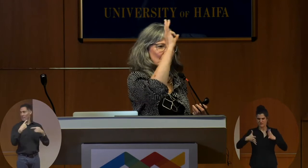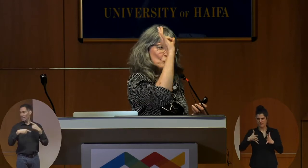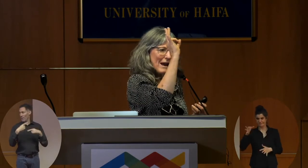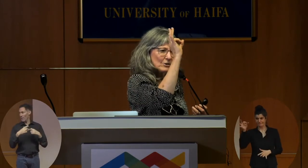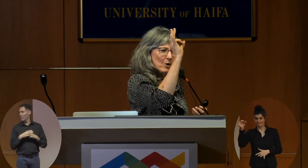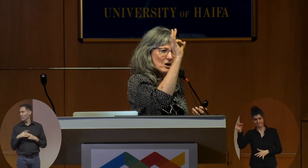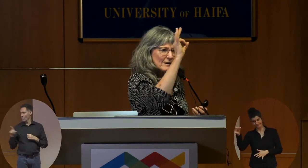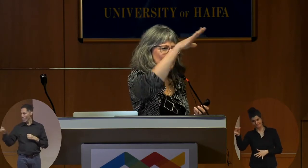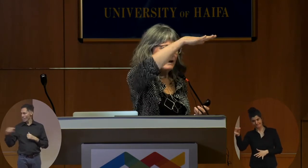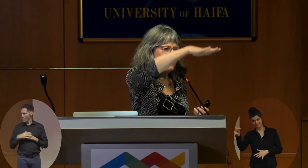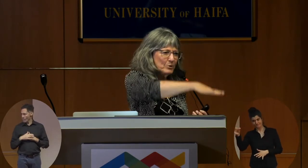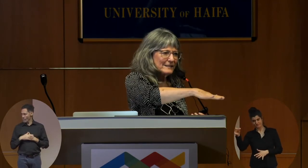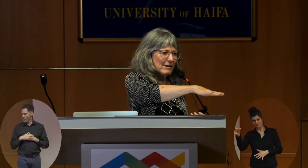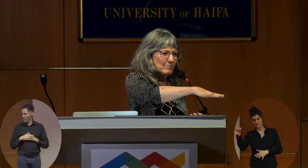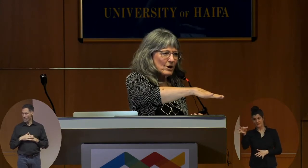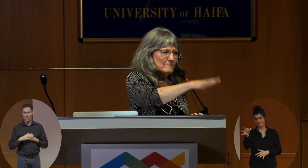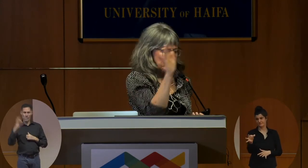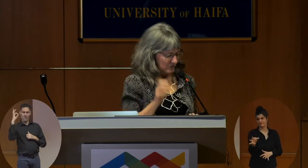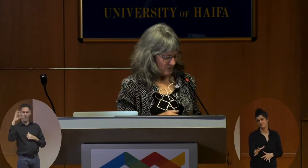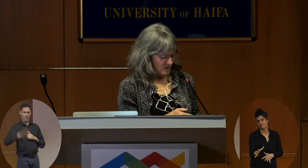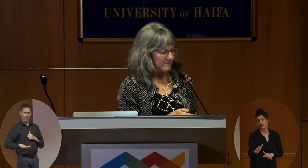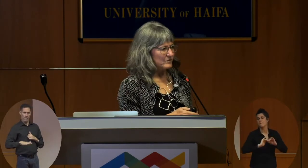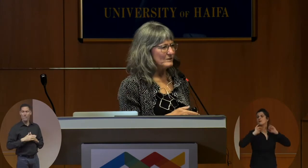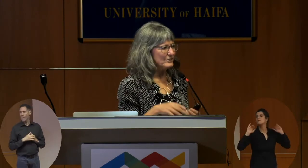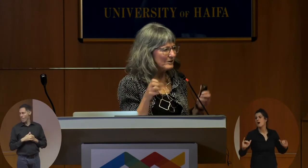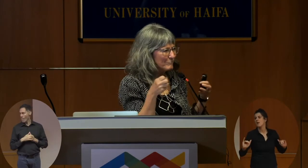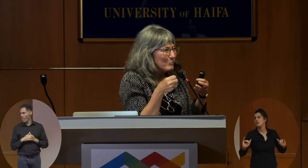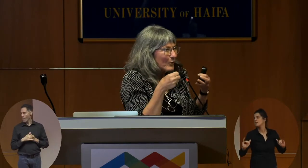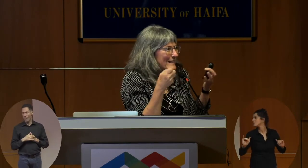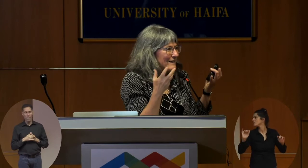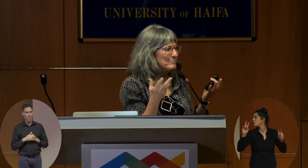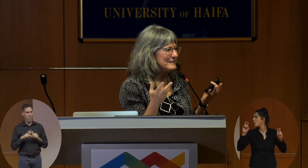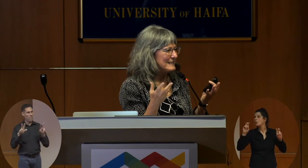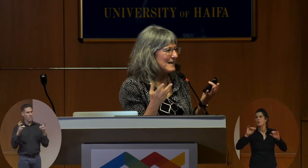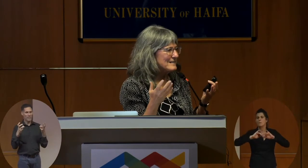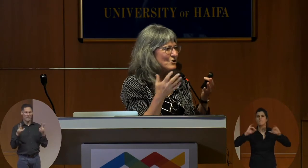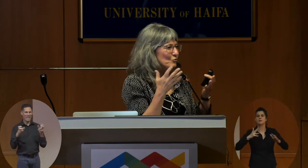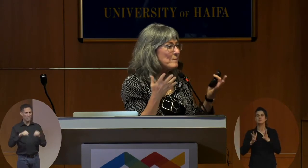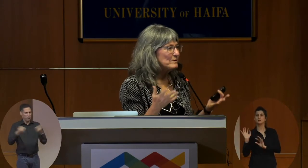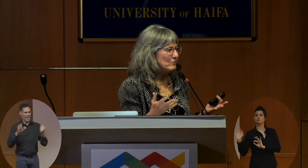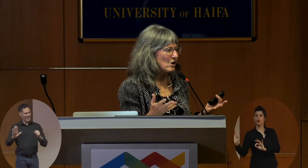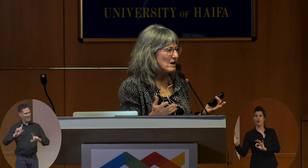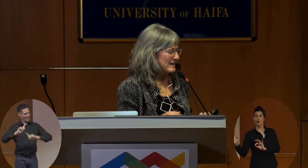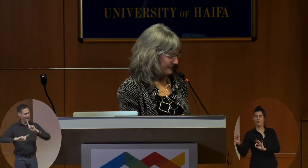round part and the put down part. So he's sort of breaking up his sign right before our eyes.